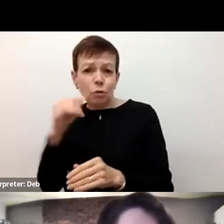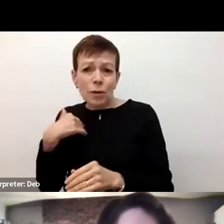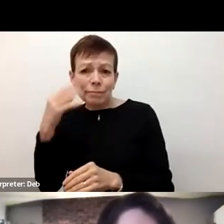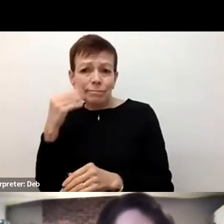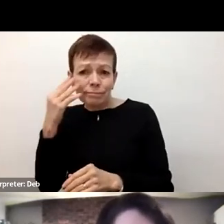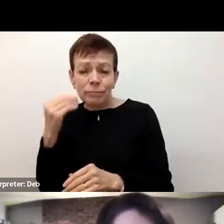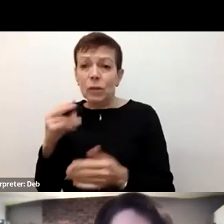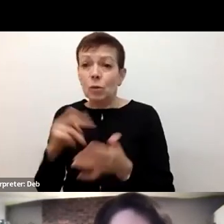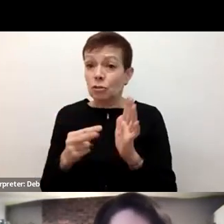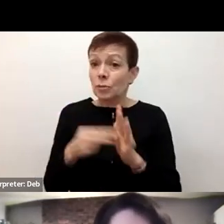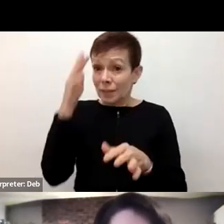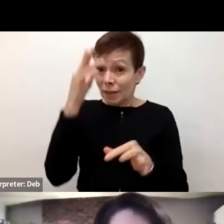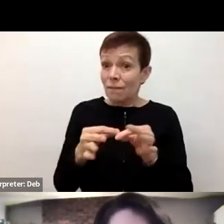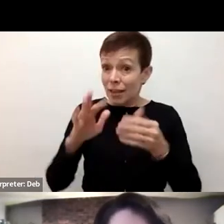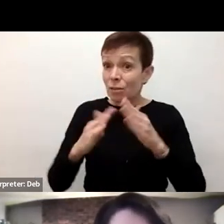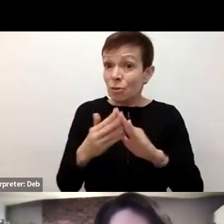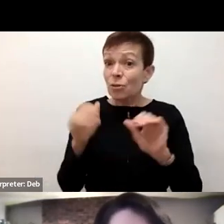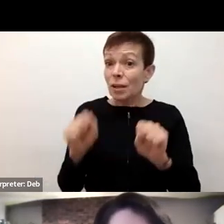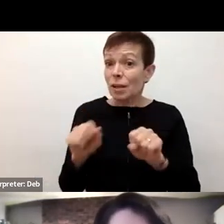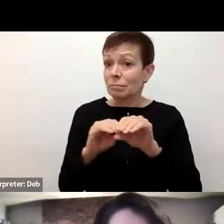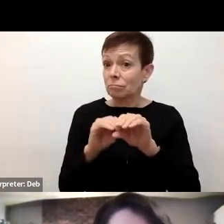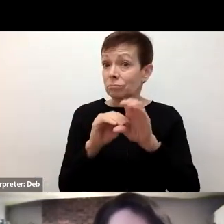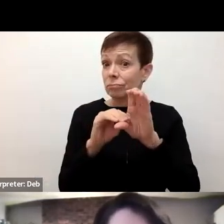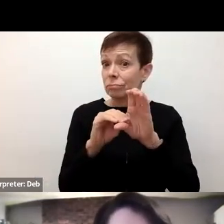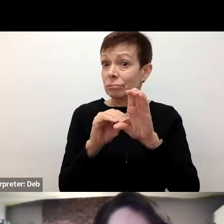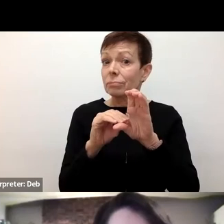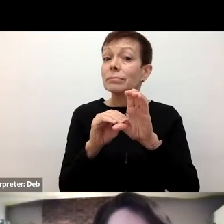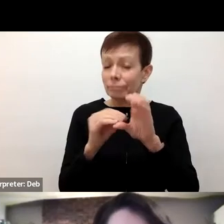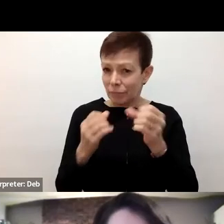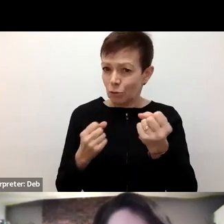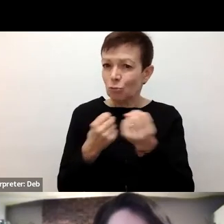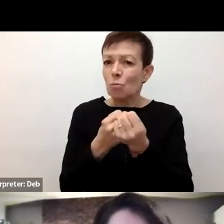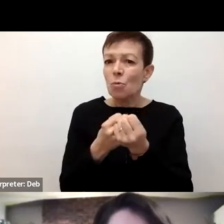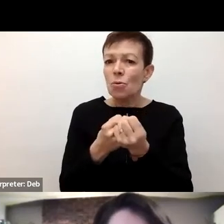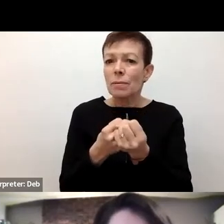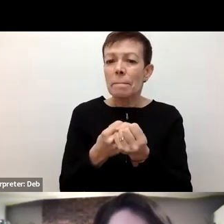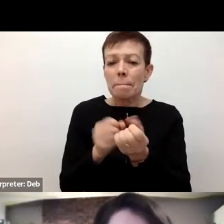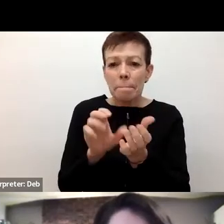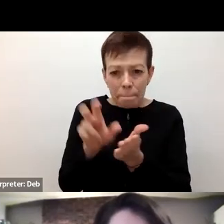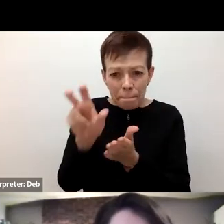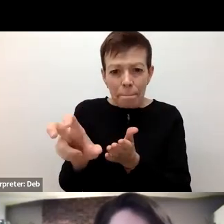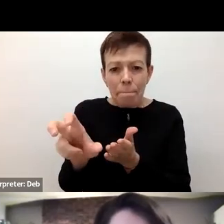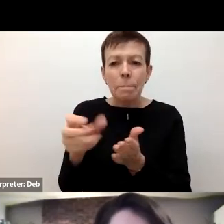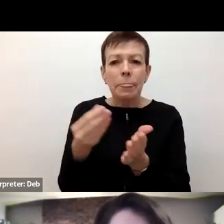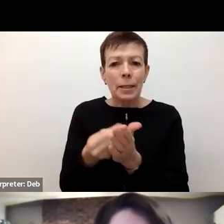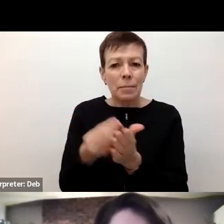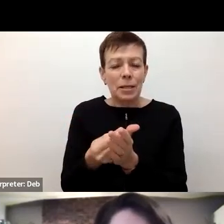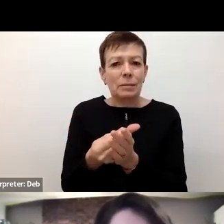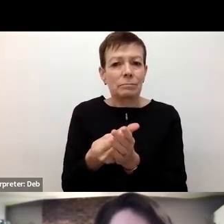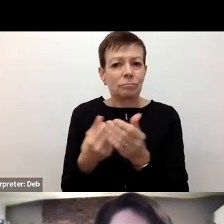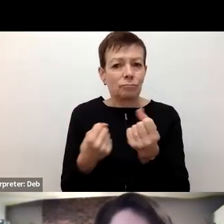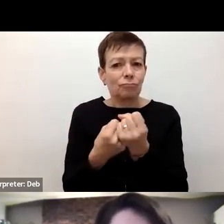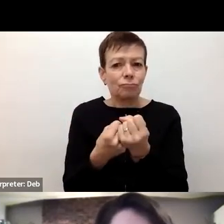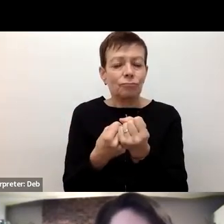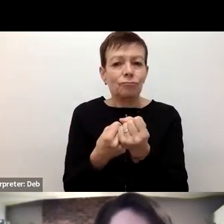refugees who are stuck in the system to, to, with getting proper representation, to getting them out of those situations. Often,